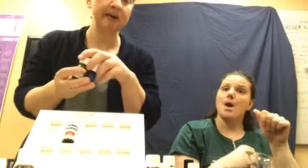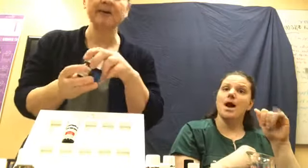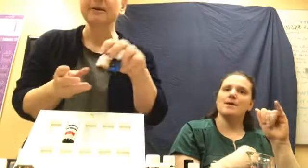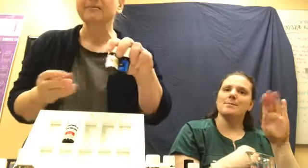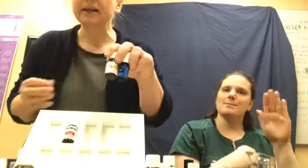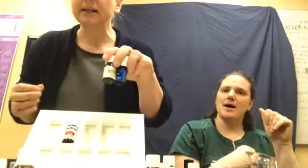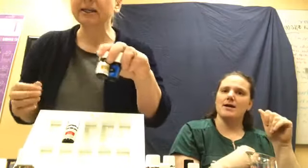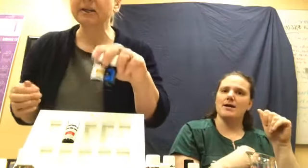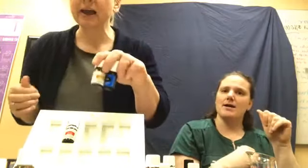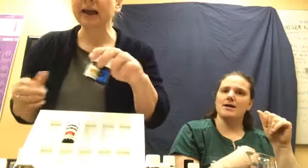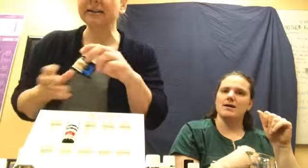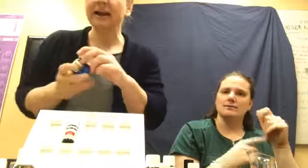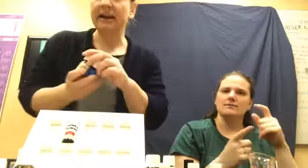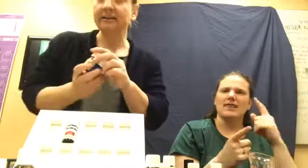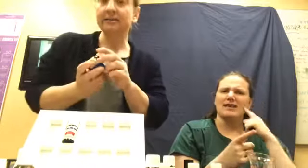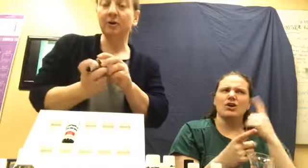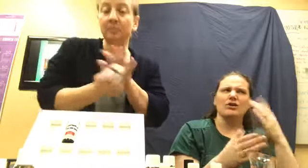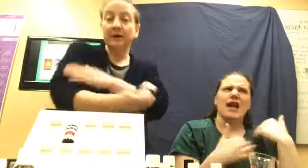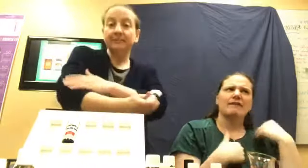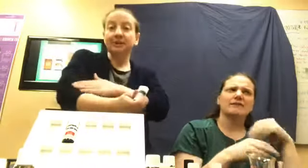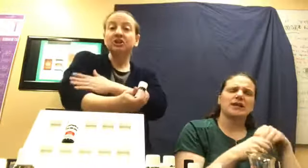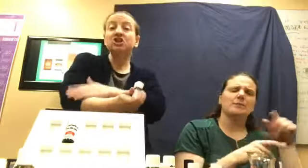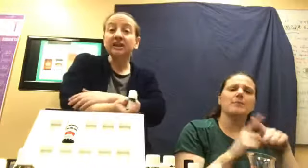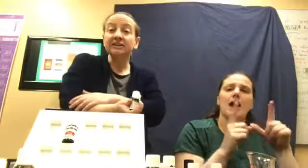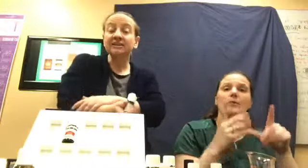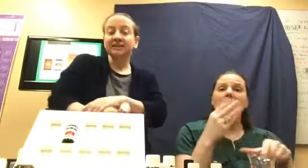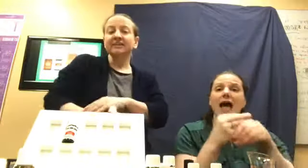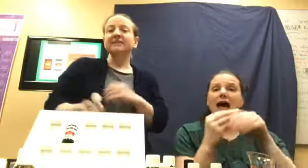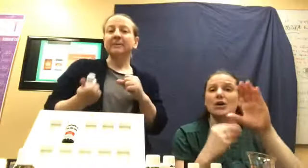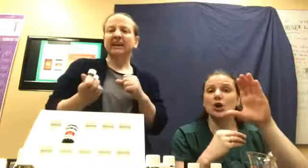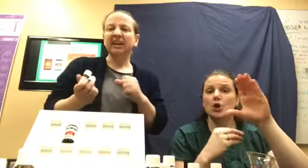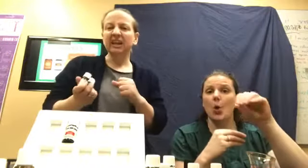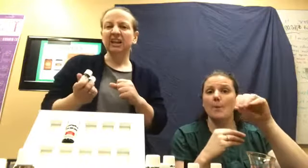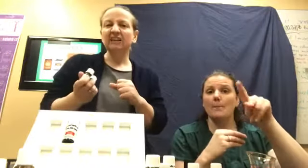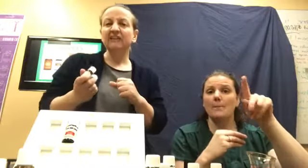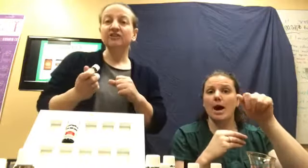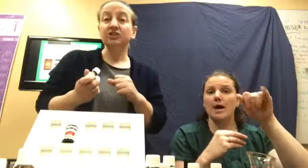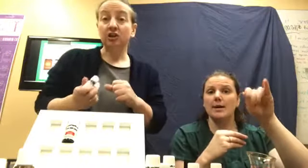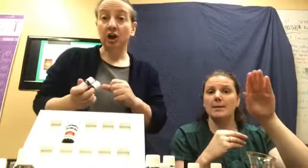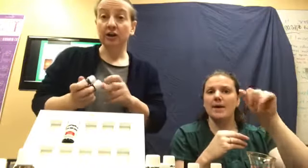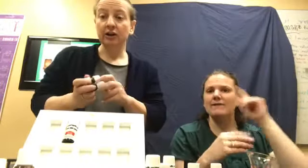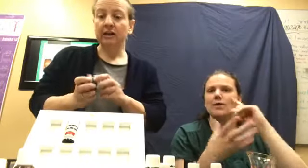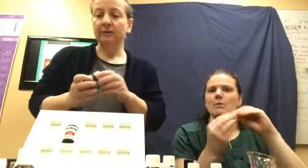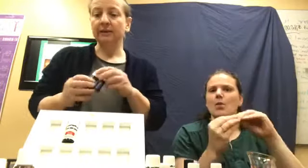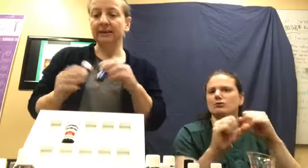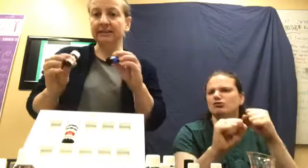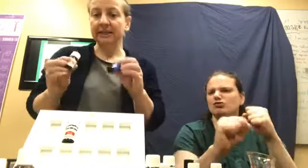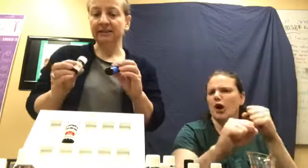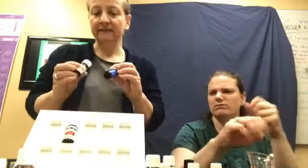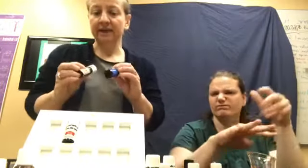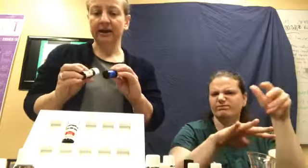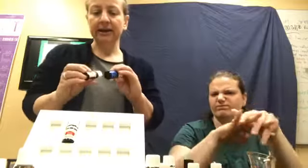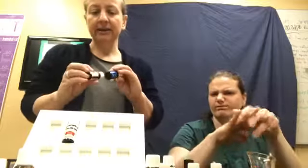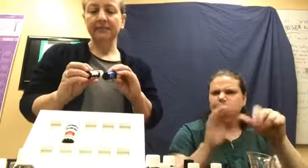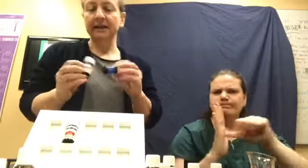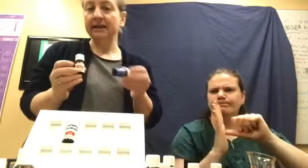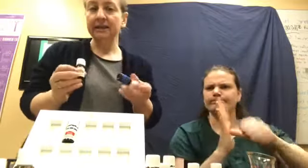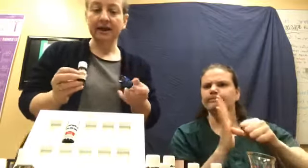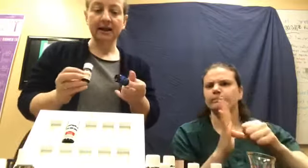here, but you'd add, I'd add some copaiba just to make it a little stronger. It would intensify it and make it, uh,